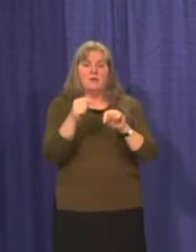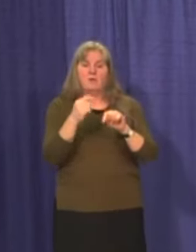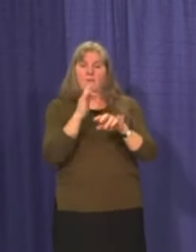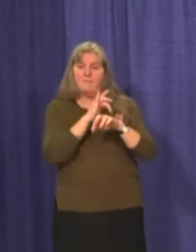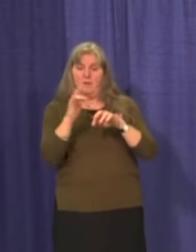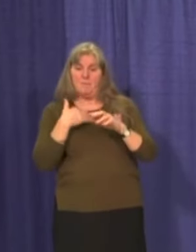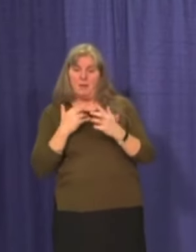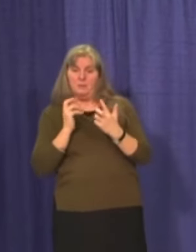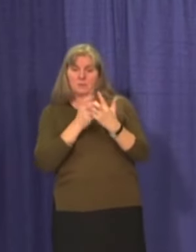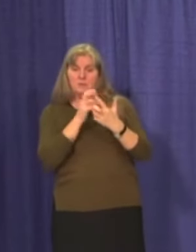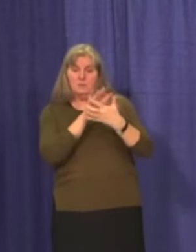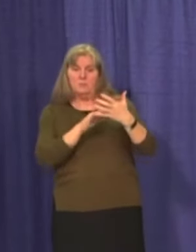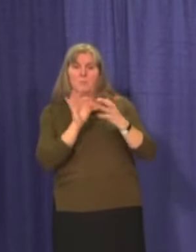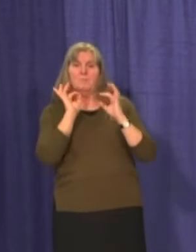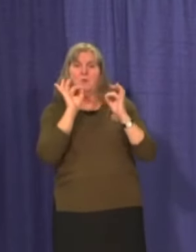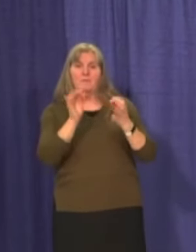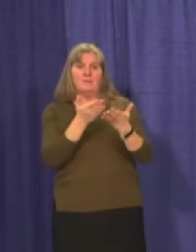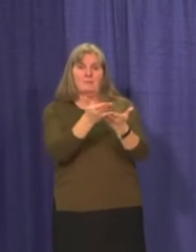available to do so.